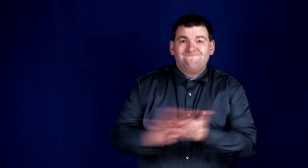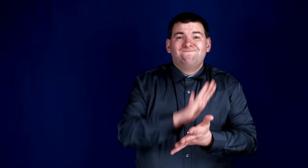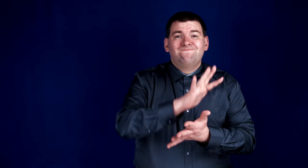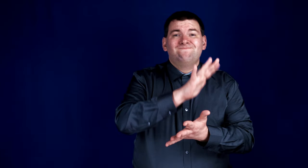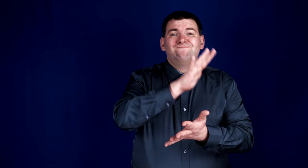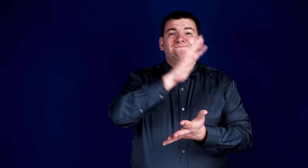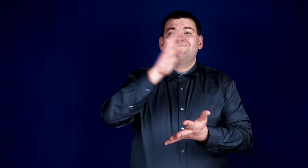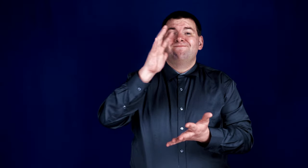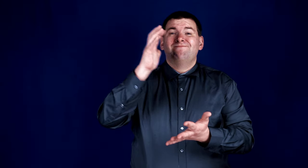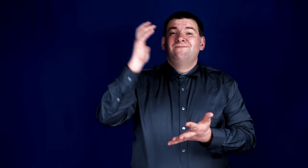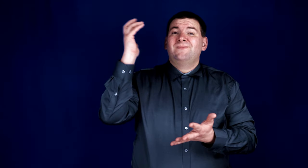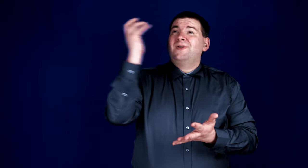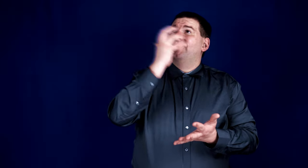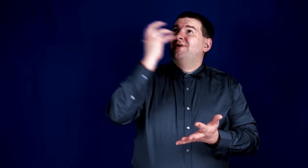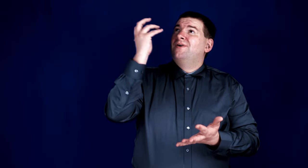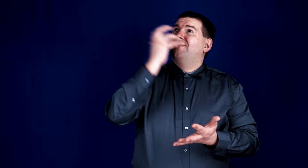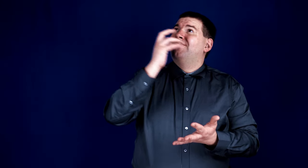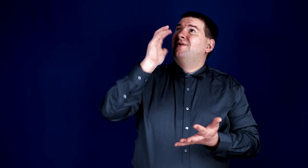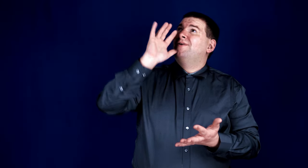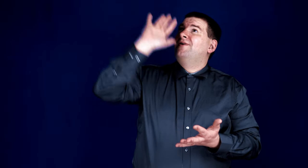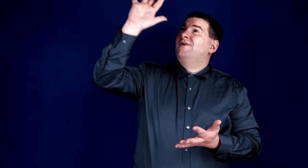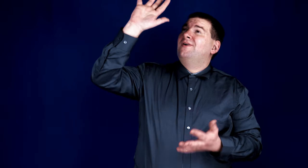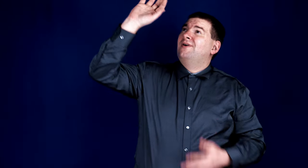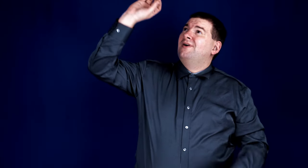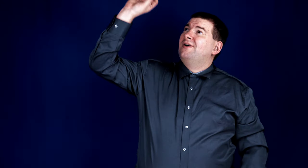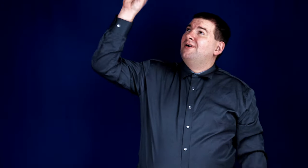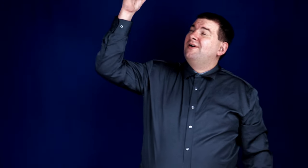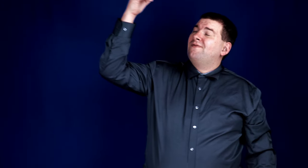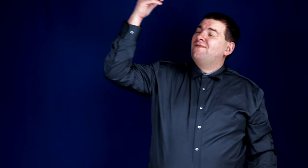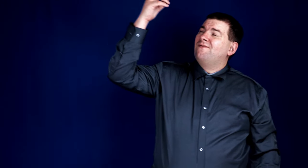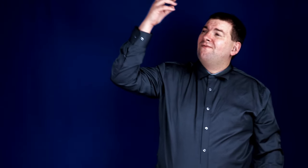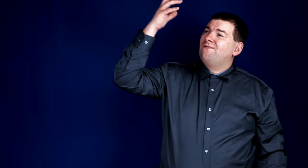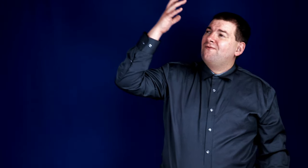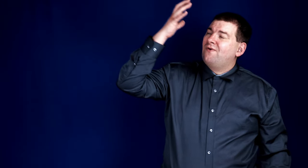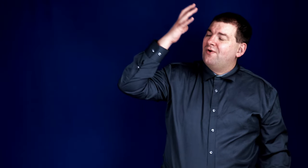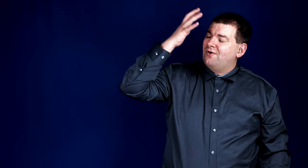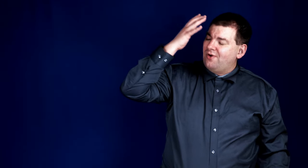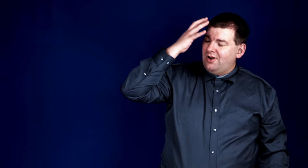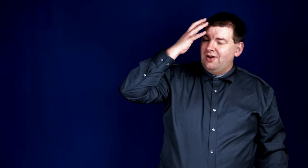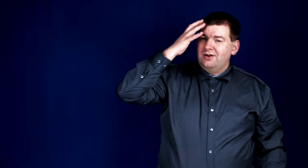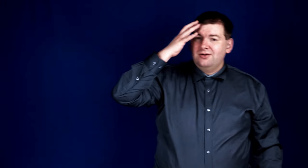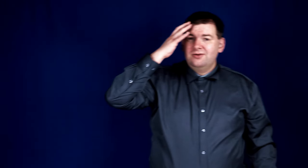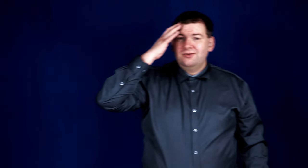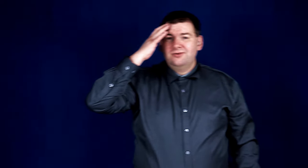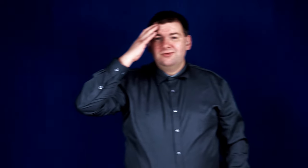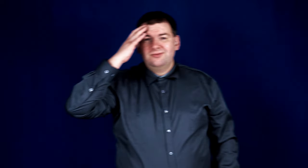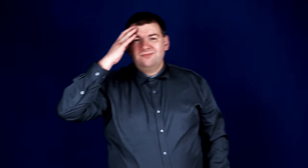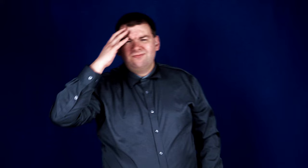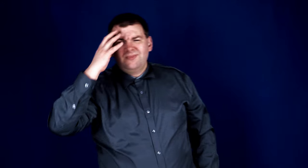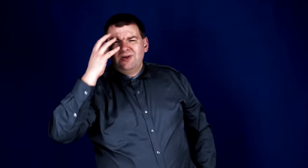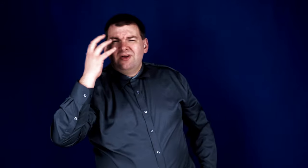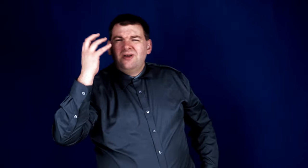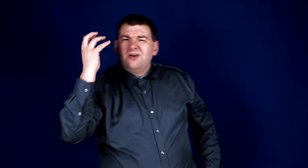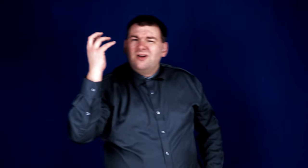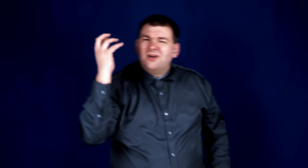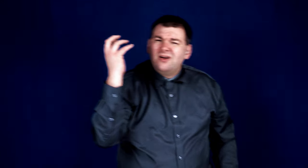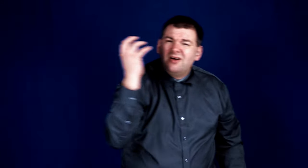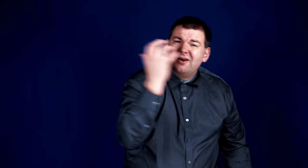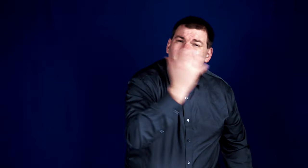in awe of your grace, in